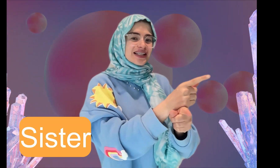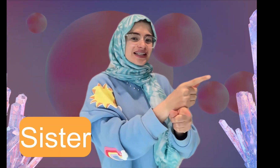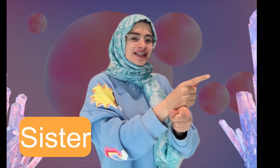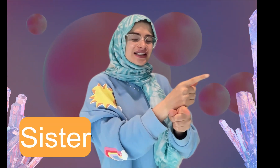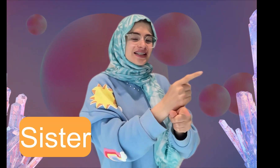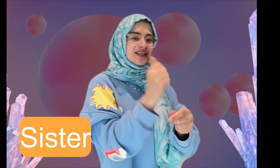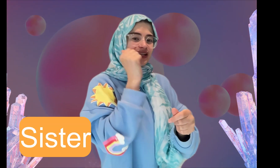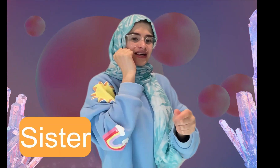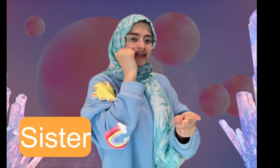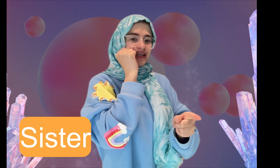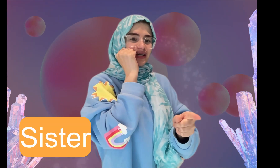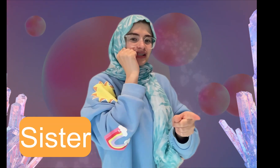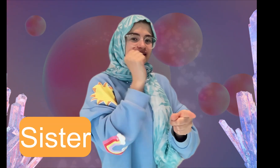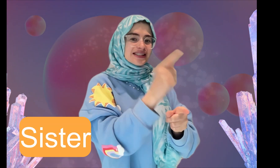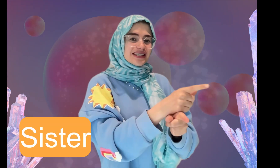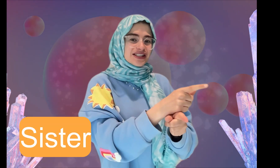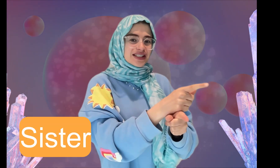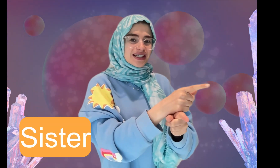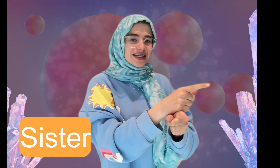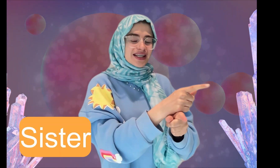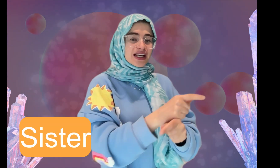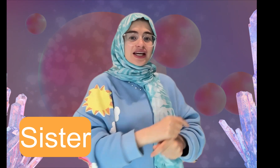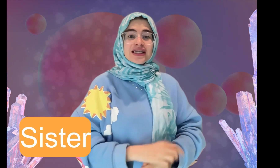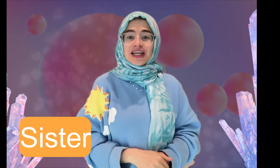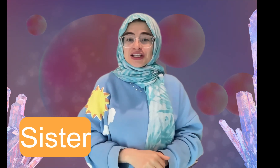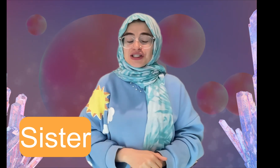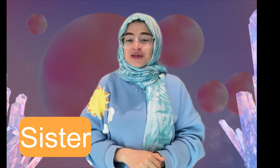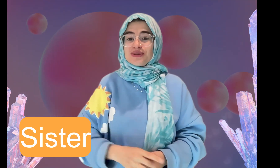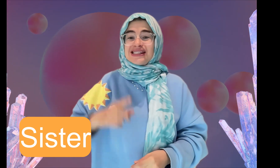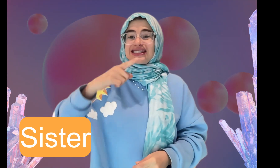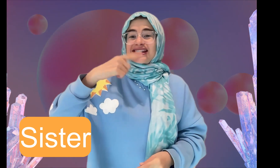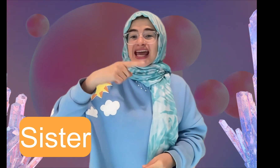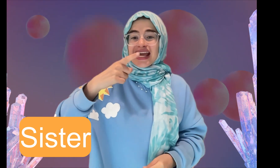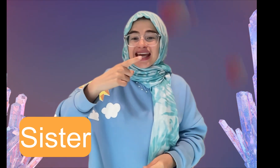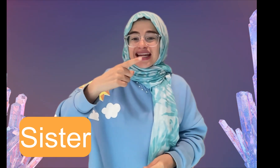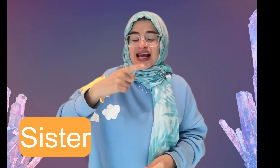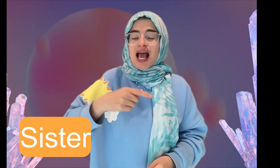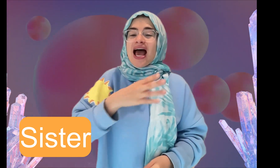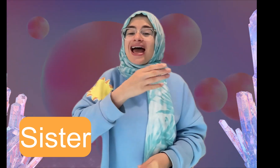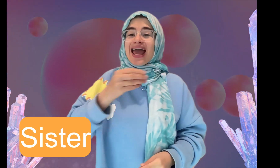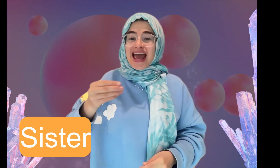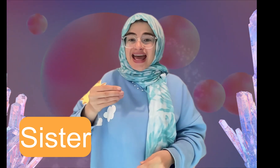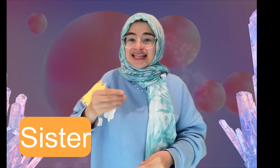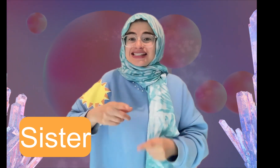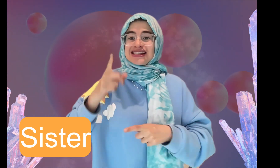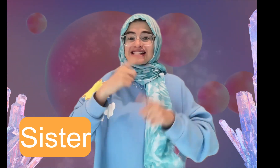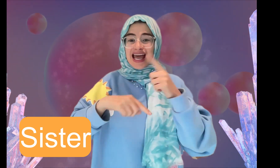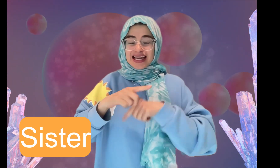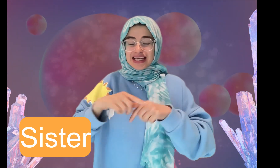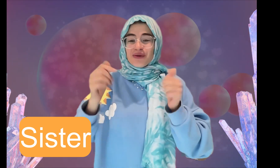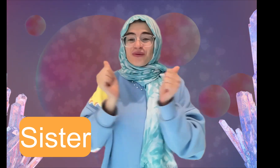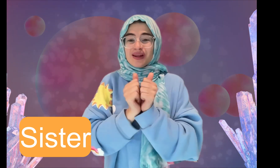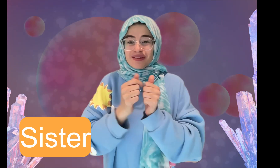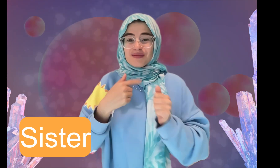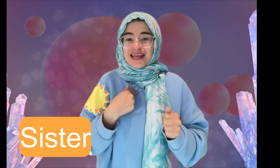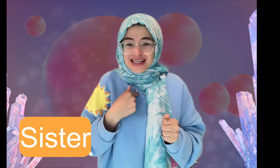sister can you say it and sign it with me